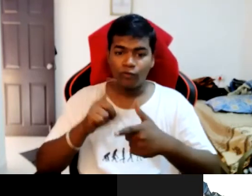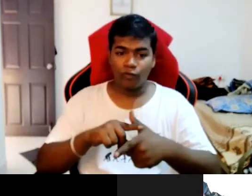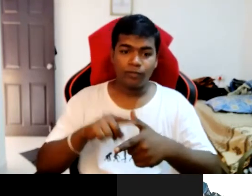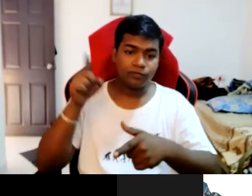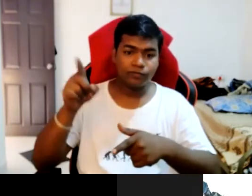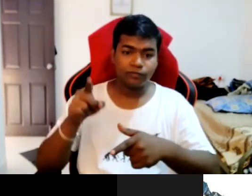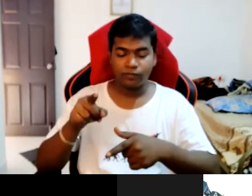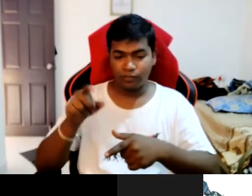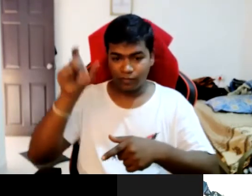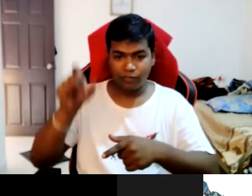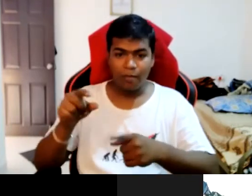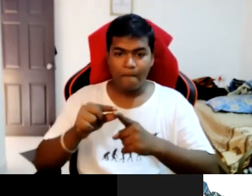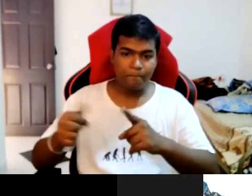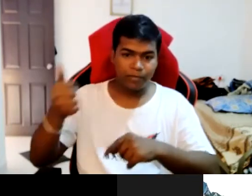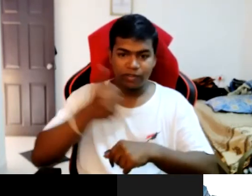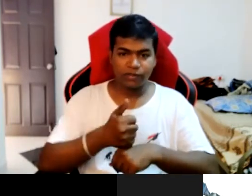President.